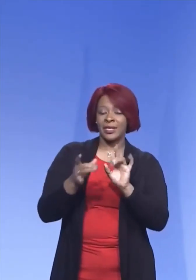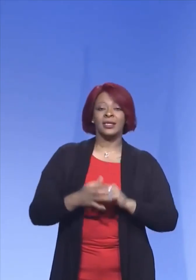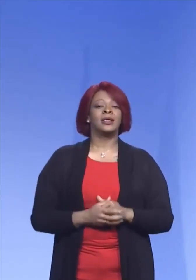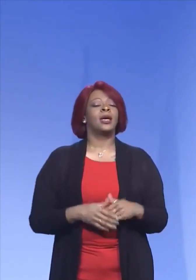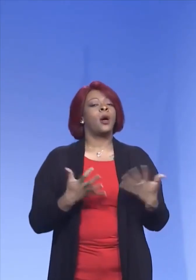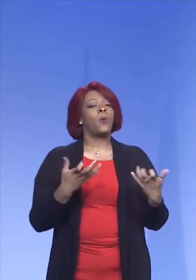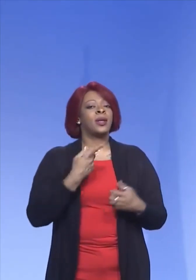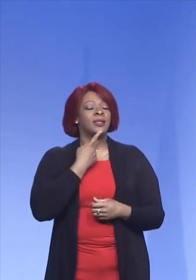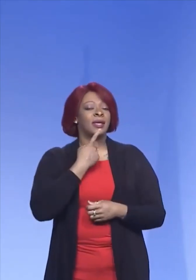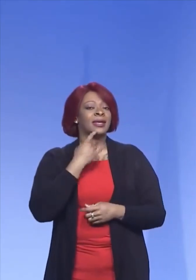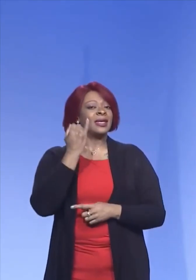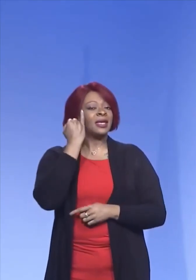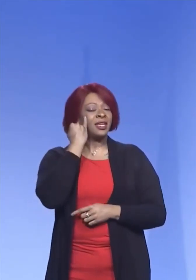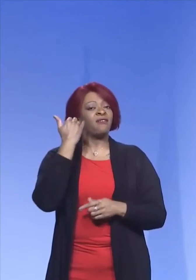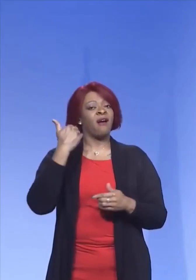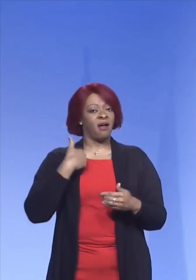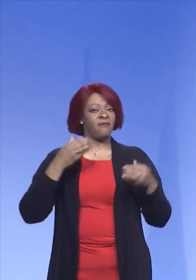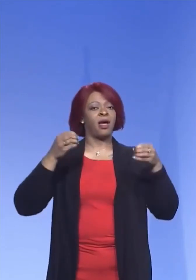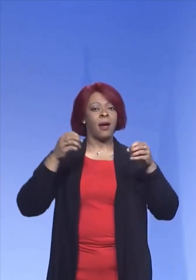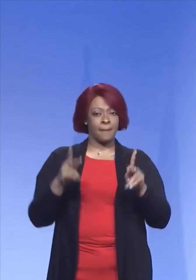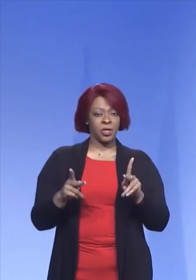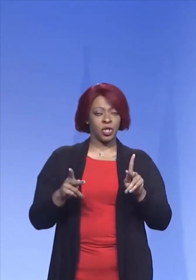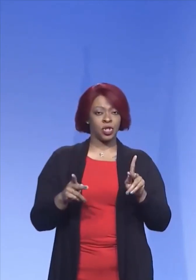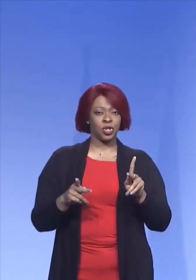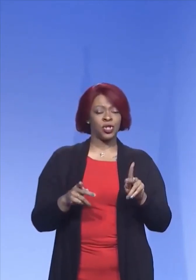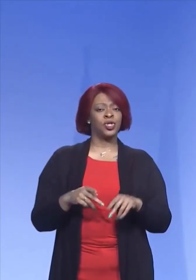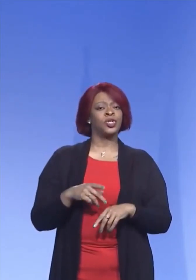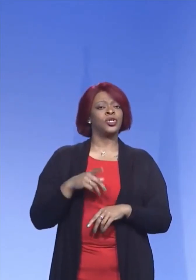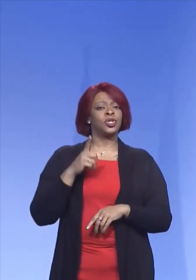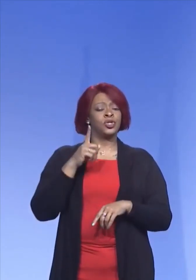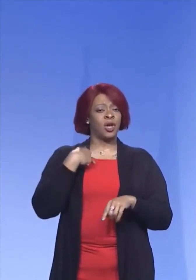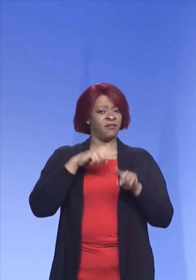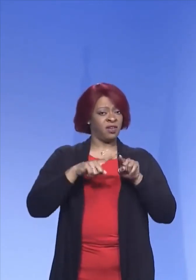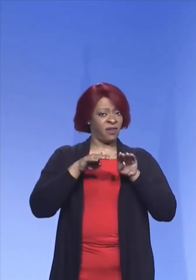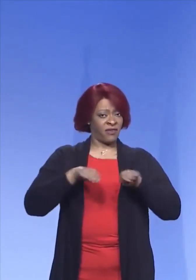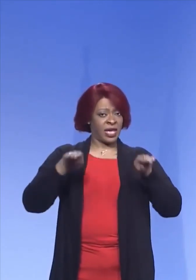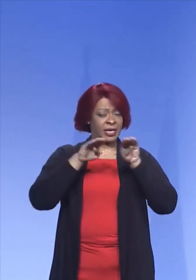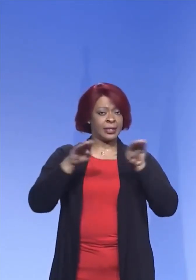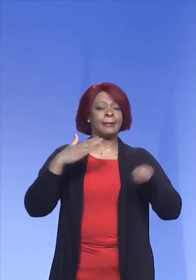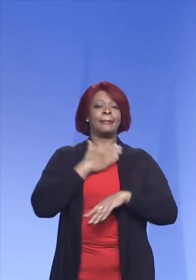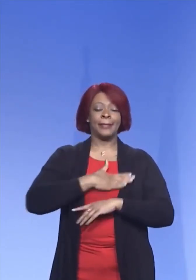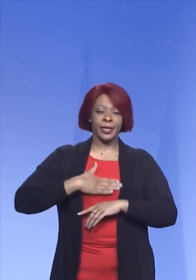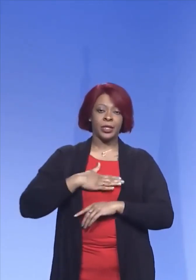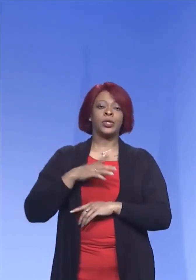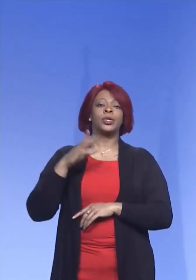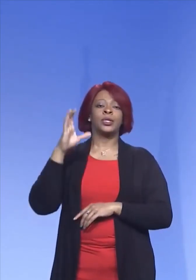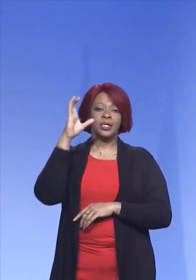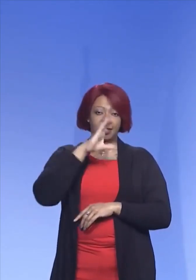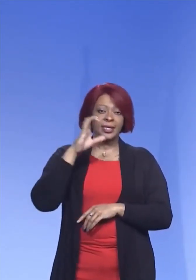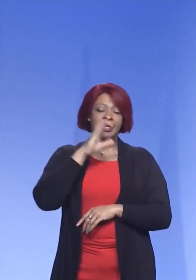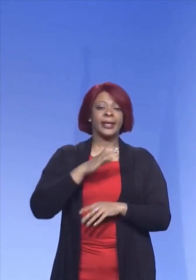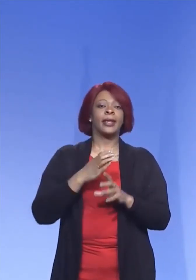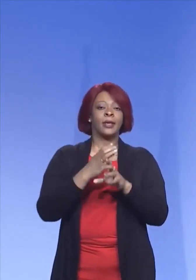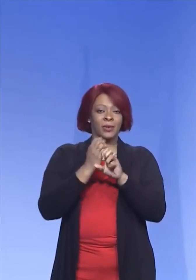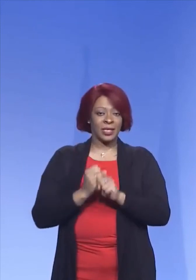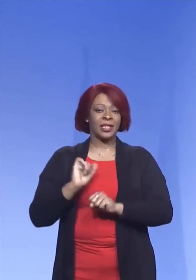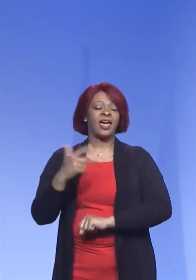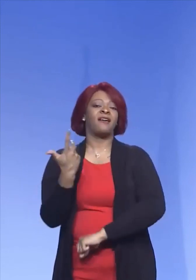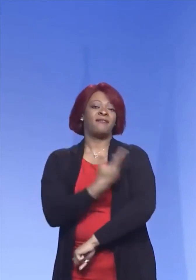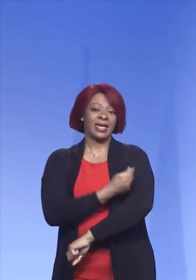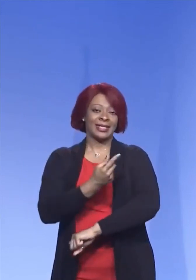would just say if you have the opportunity and it's your phase, please do seek out and obtain the vaccine.